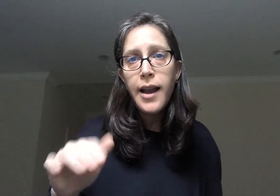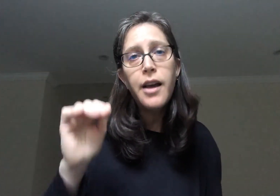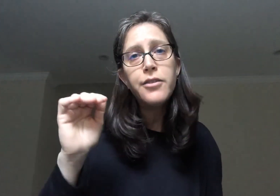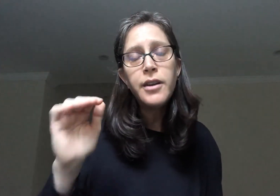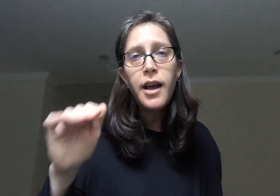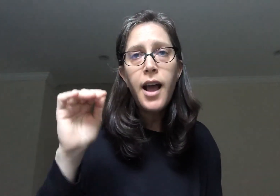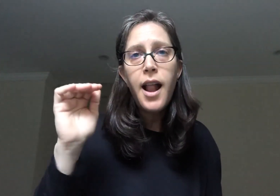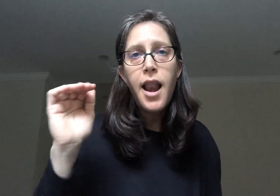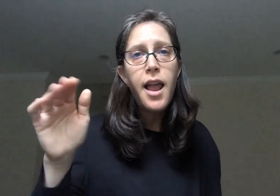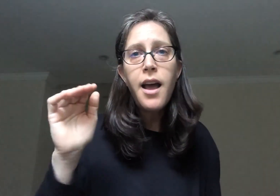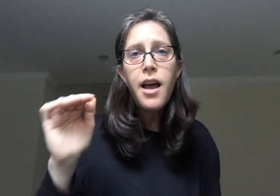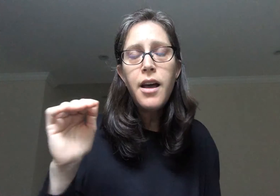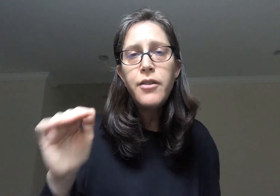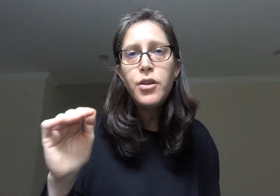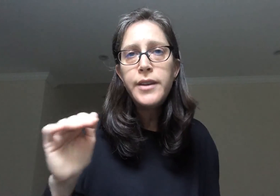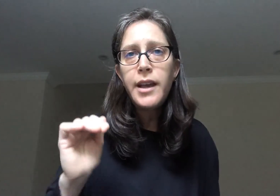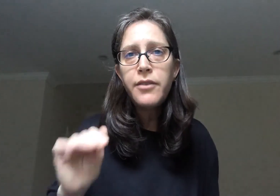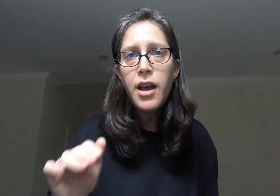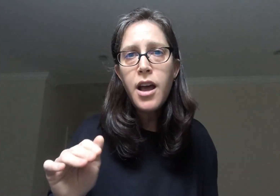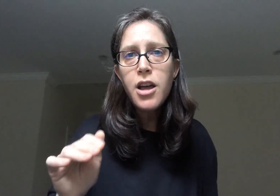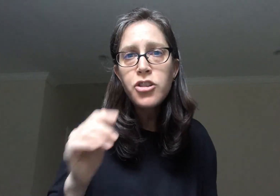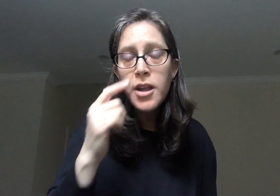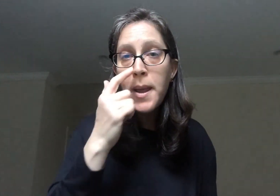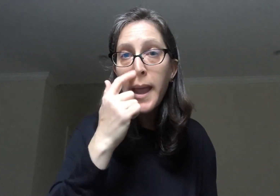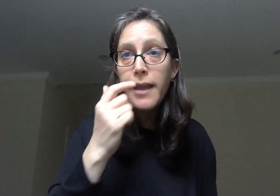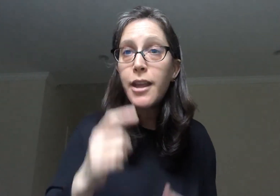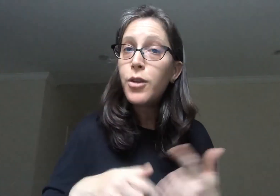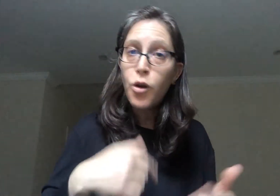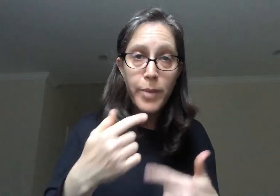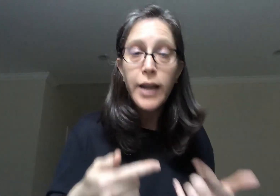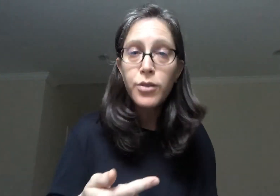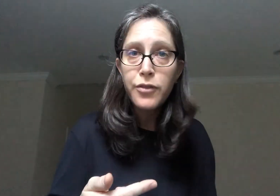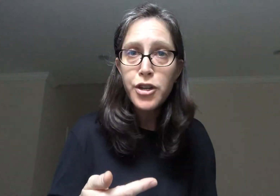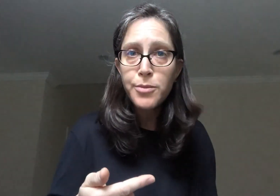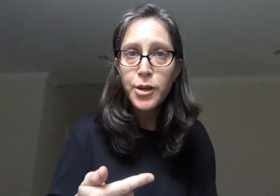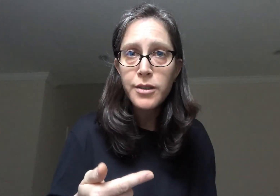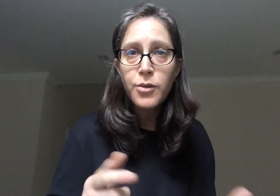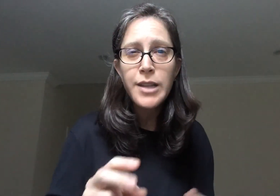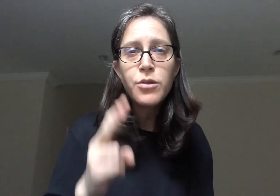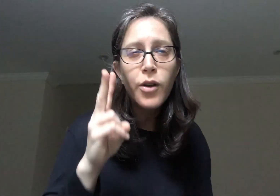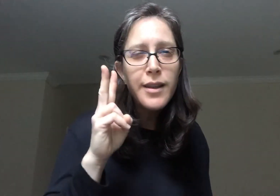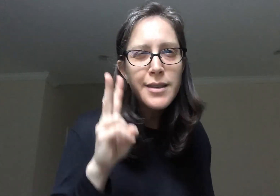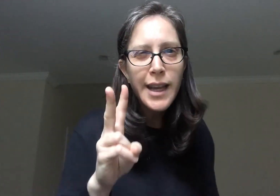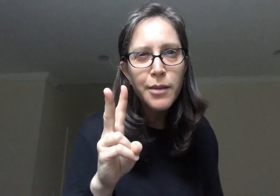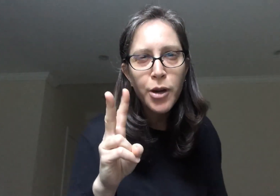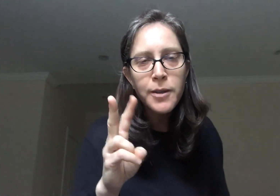Chalav. Chalav. Chalav Udevash. And then we go back to the first part. let's do only the second part.